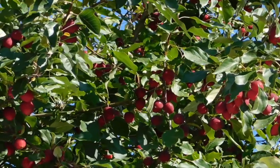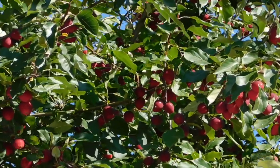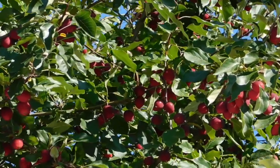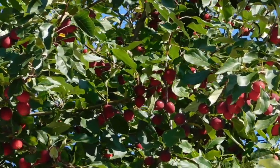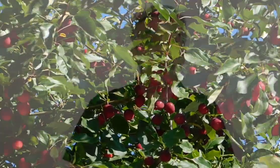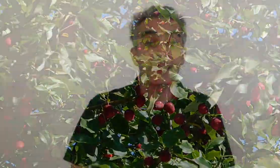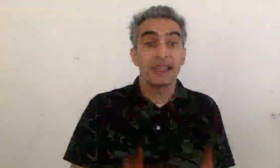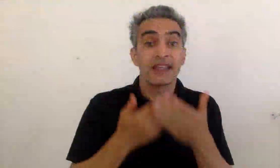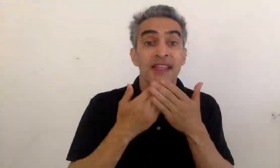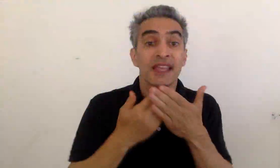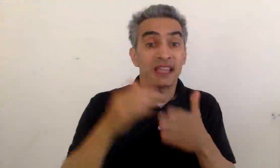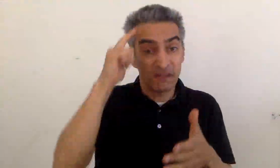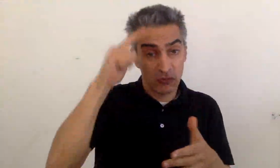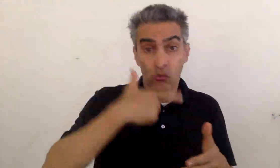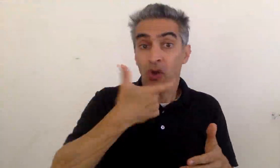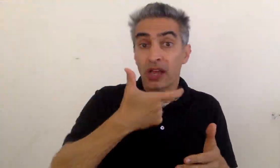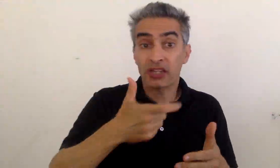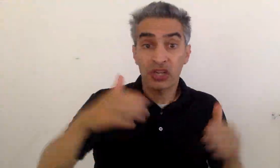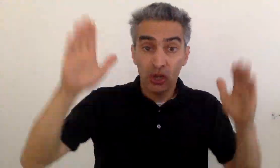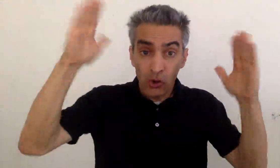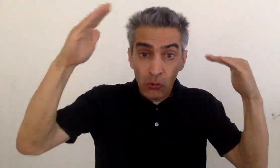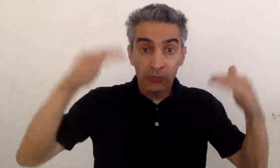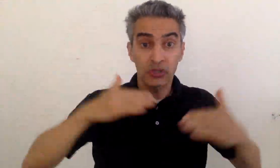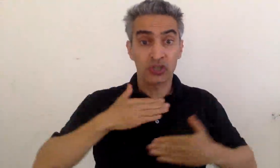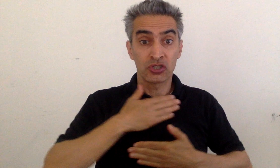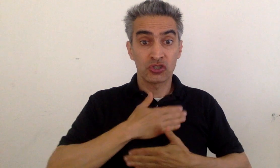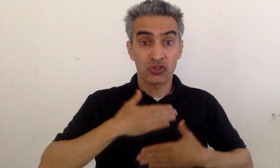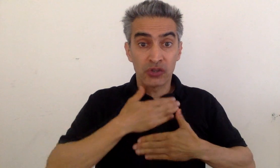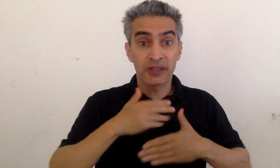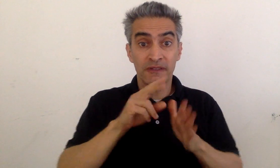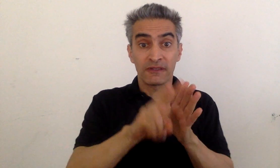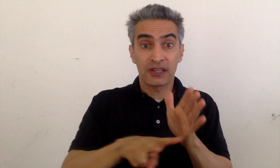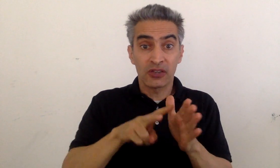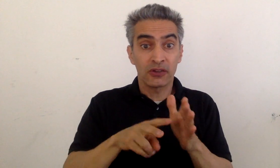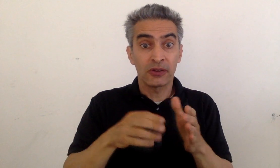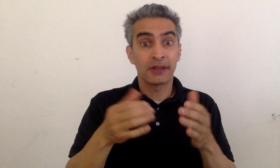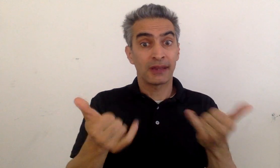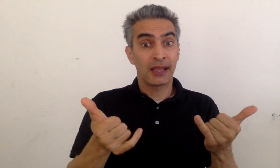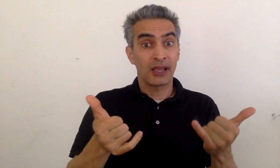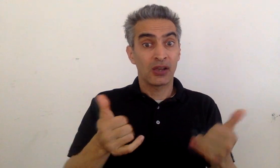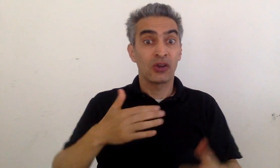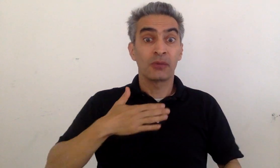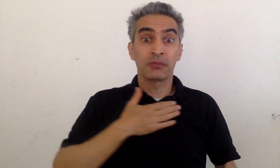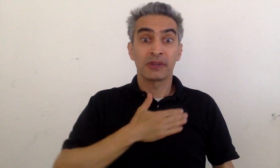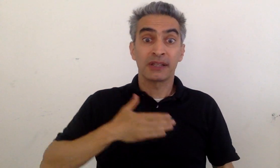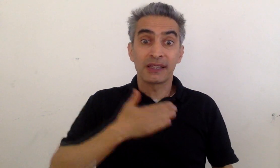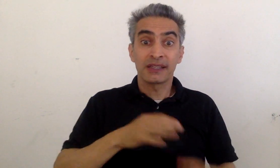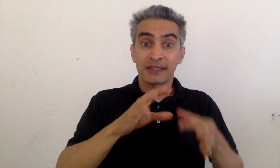Thank you for watching. Hope you enjoyed the video. Now, please comment below.